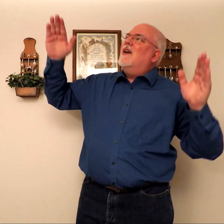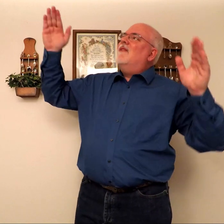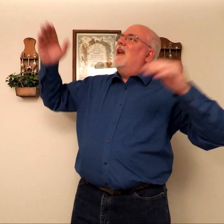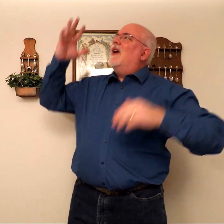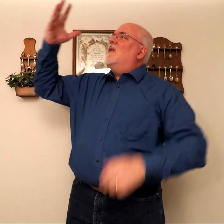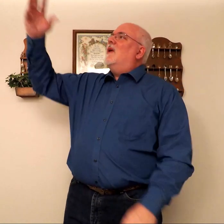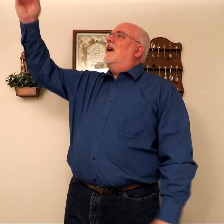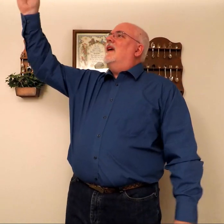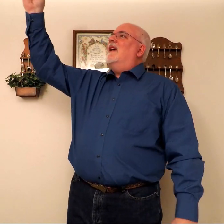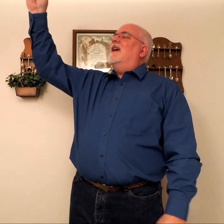fly away.